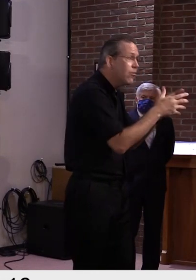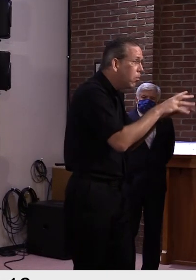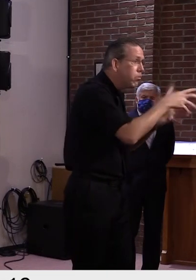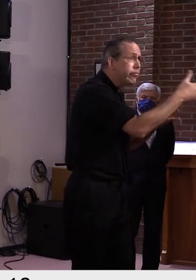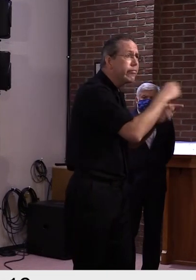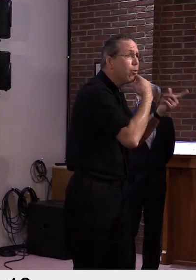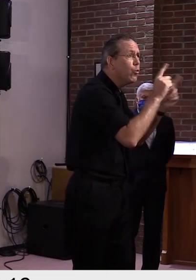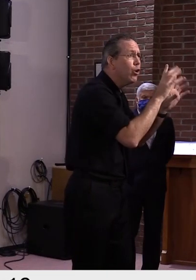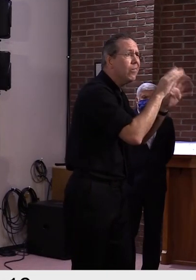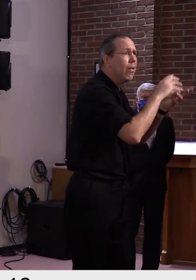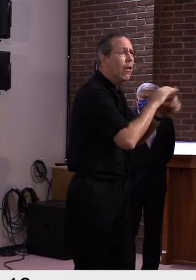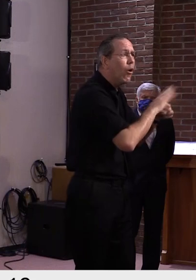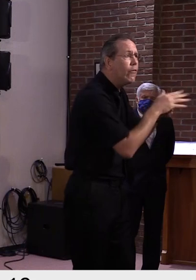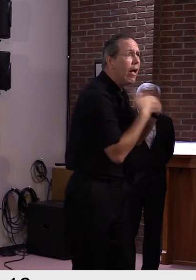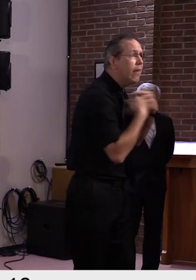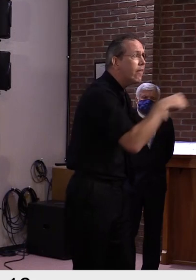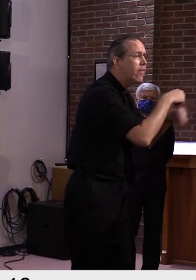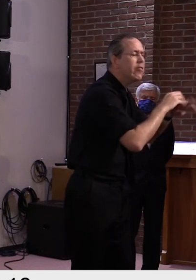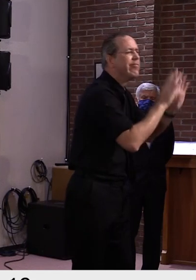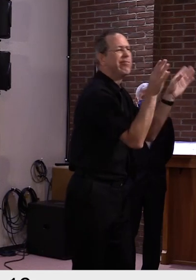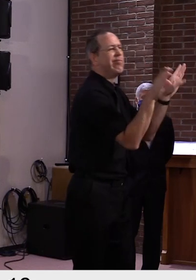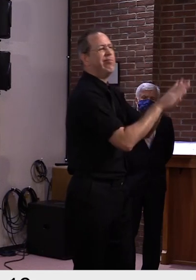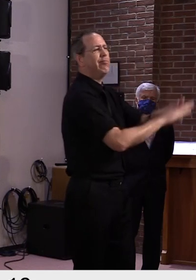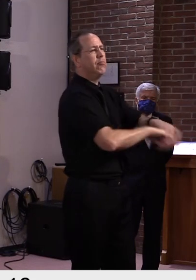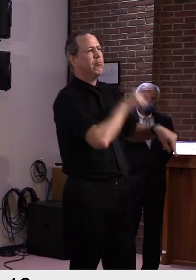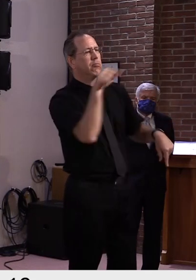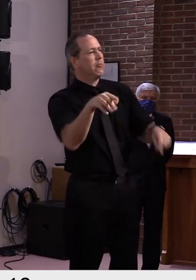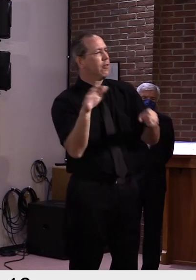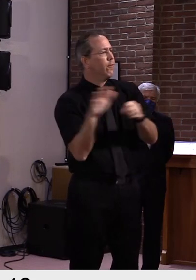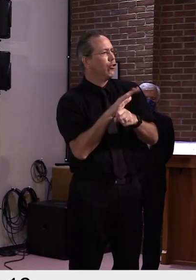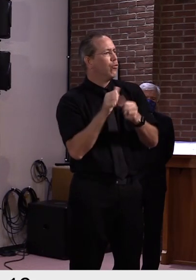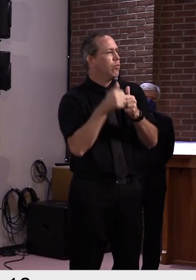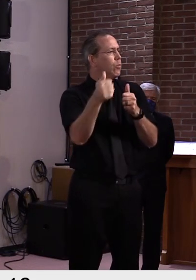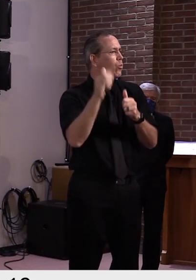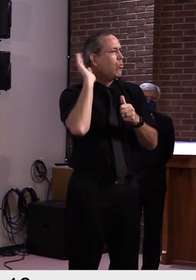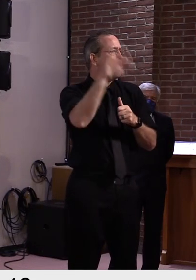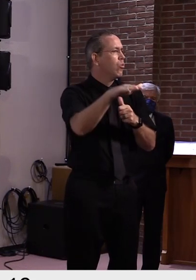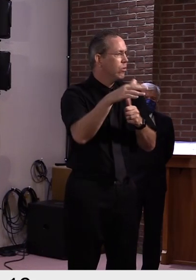ask secretary French, is there anything you'd like to add to that?